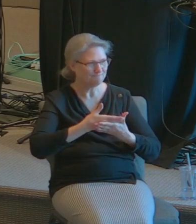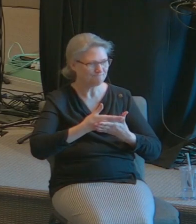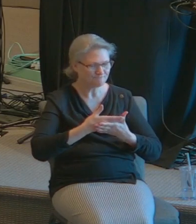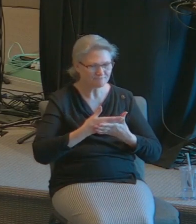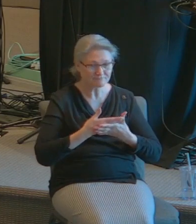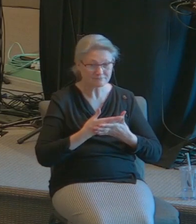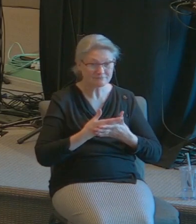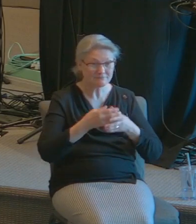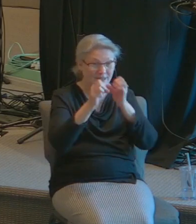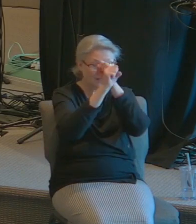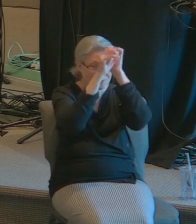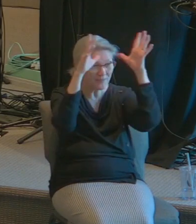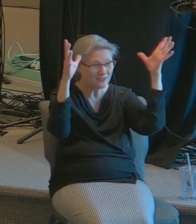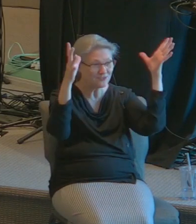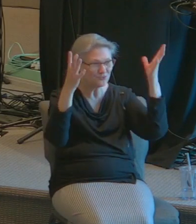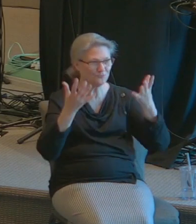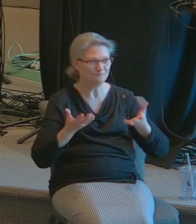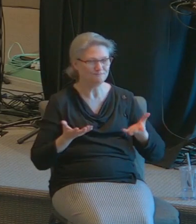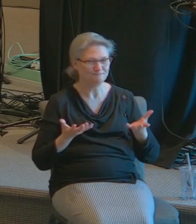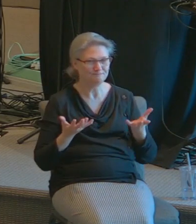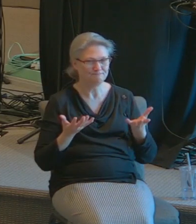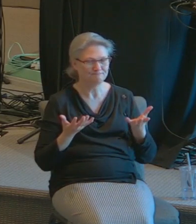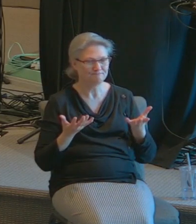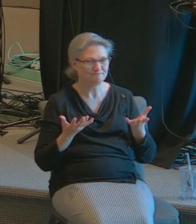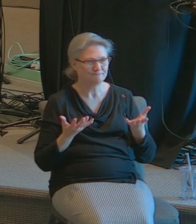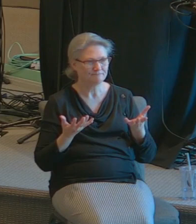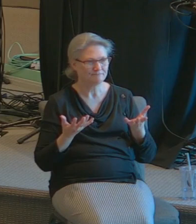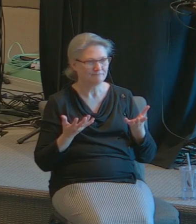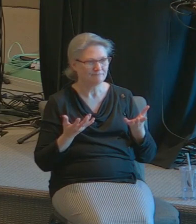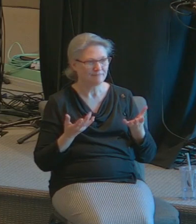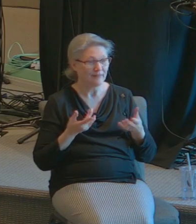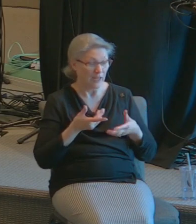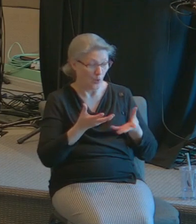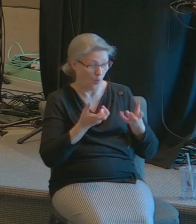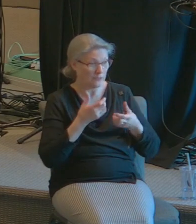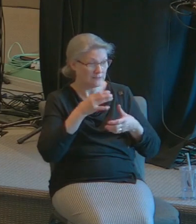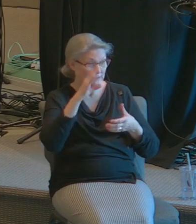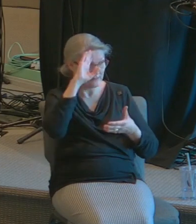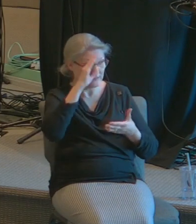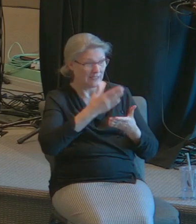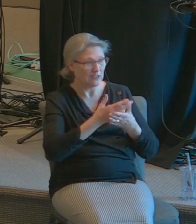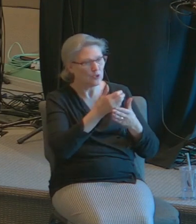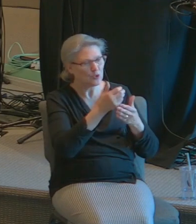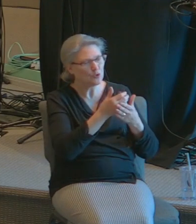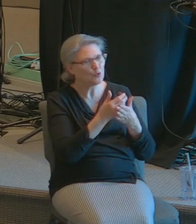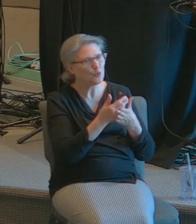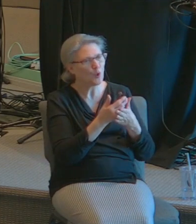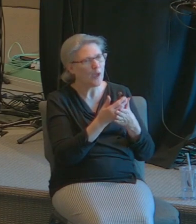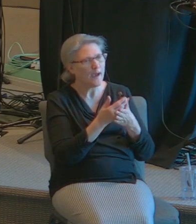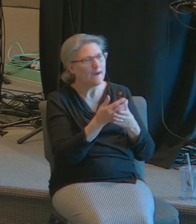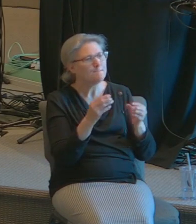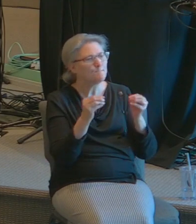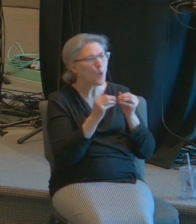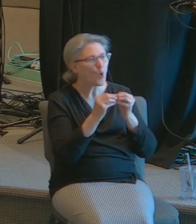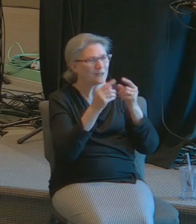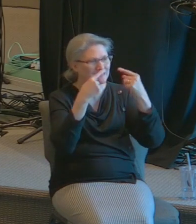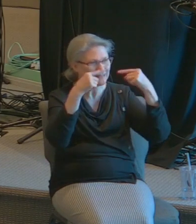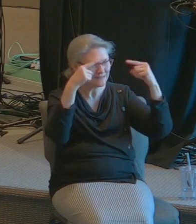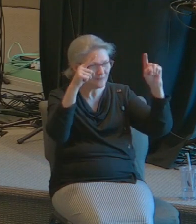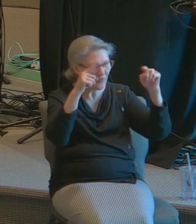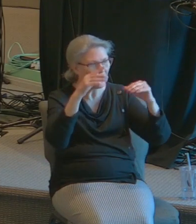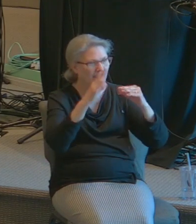I can imagine this he wants his son to exceed and to excel